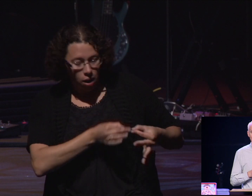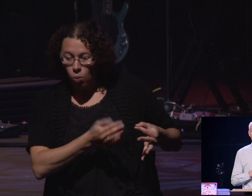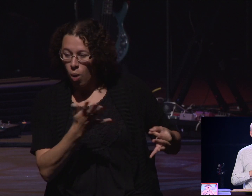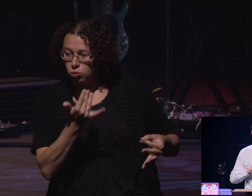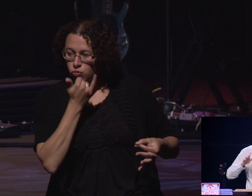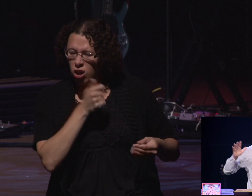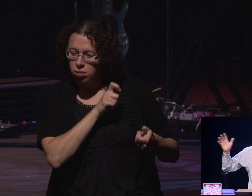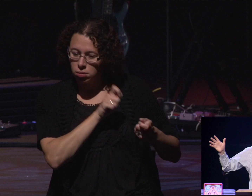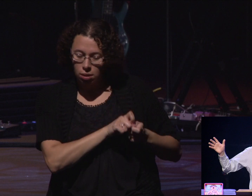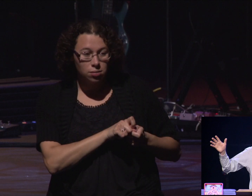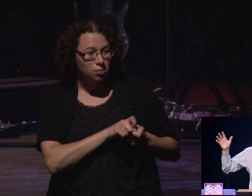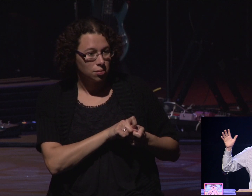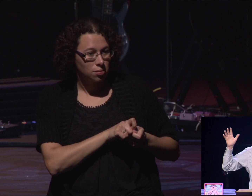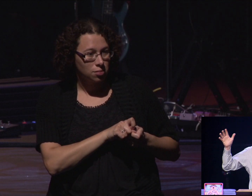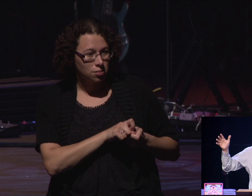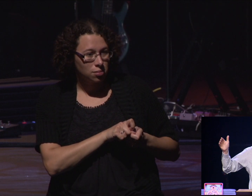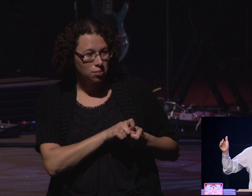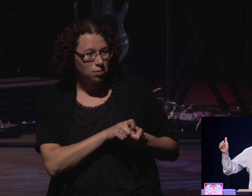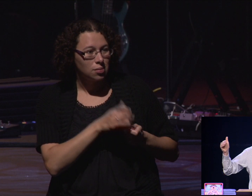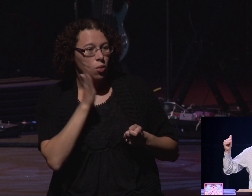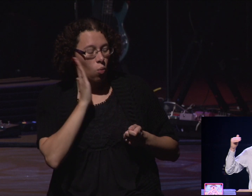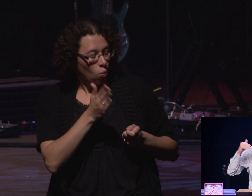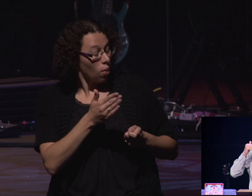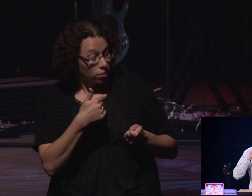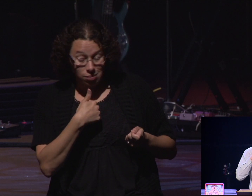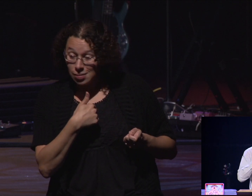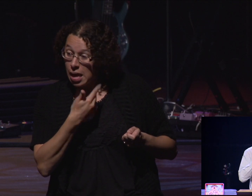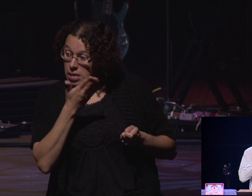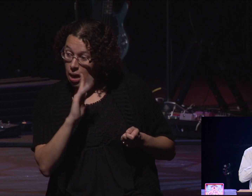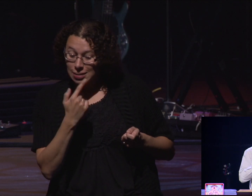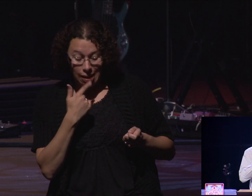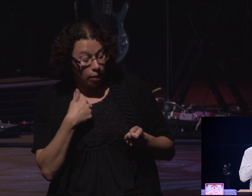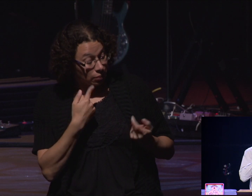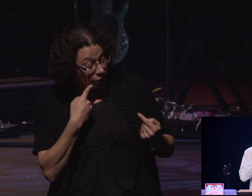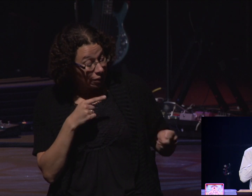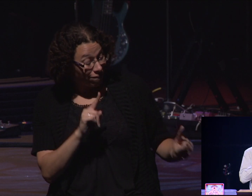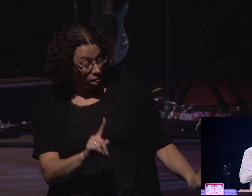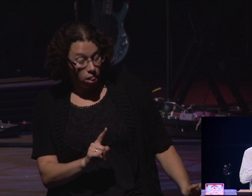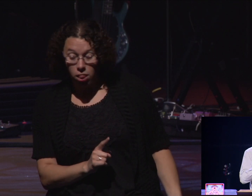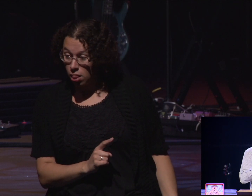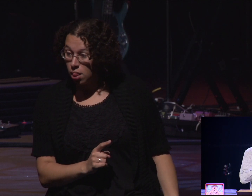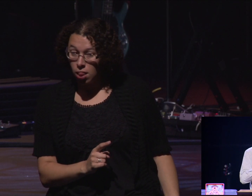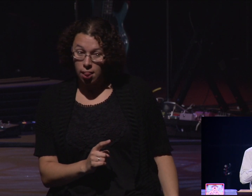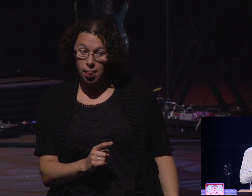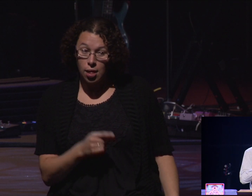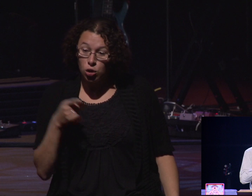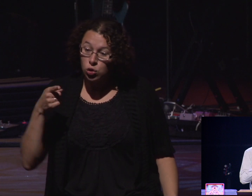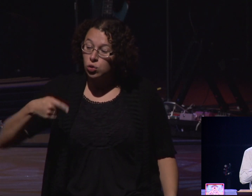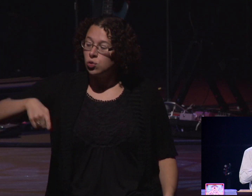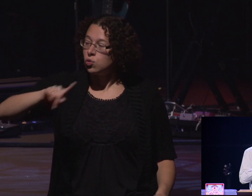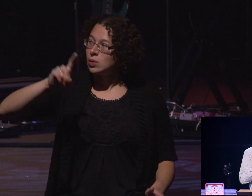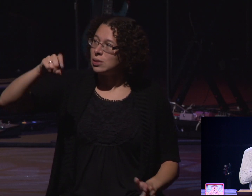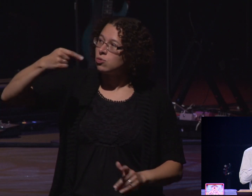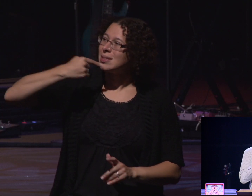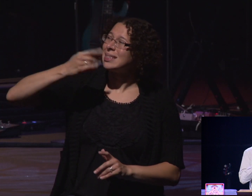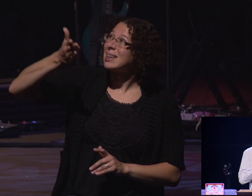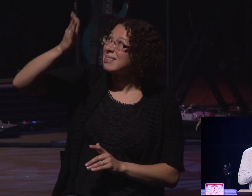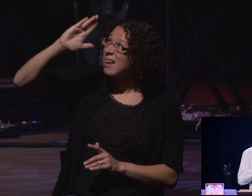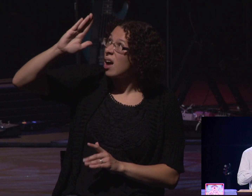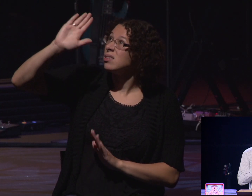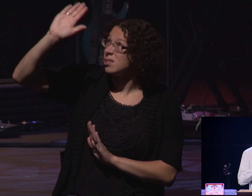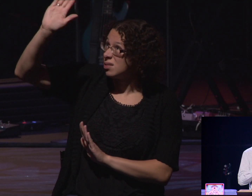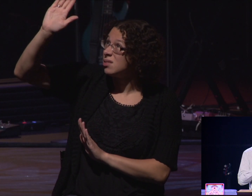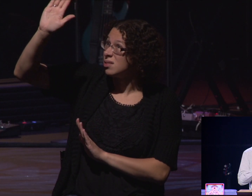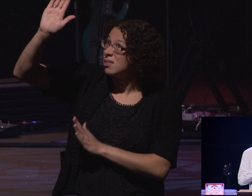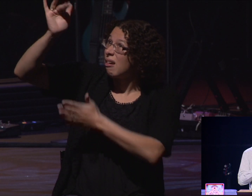life. If you're trying to do it all on your own, it's not going to work. You need to say, God, I need you to give guidance and fix this. And then you need a